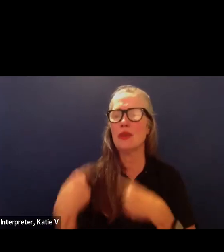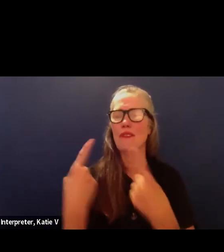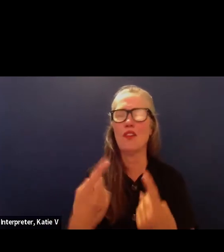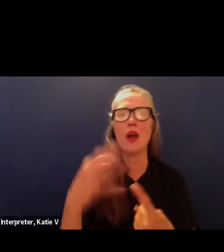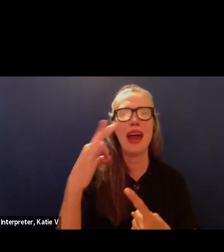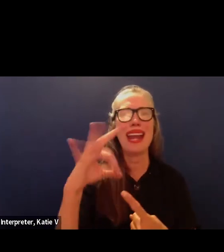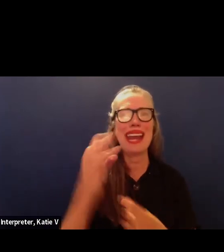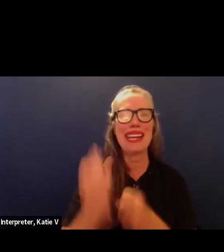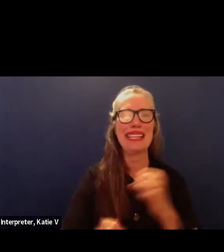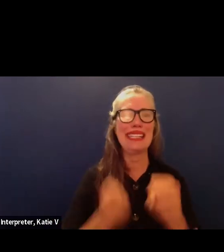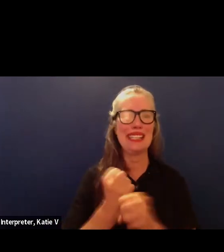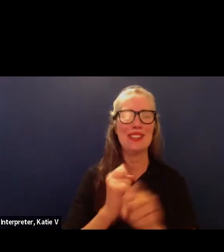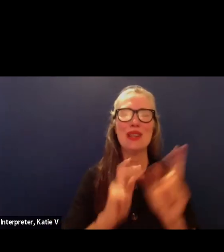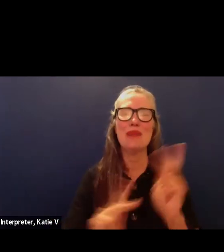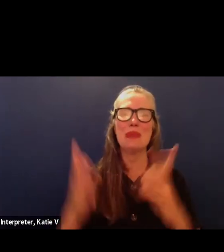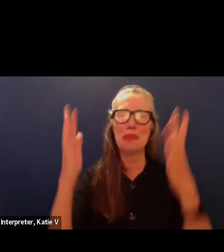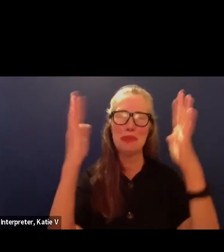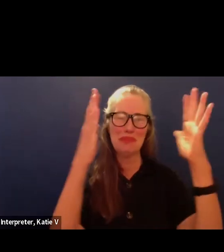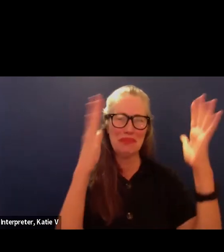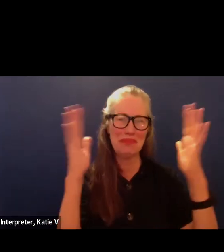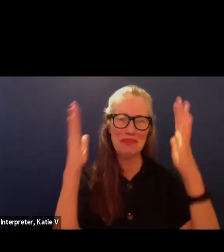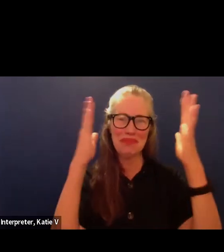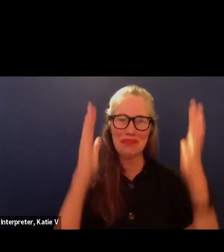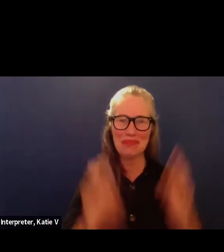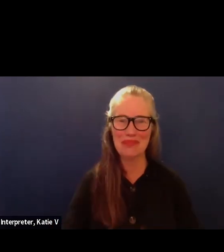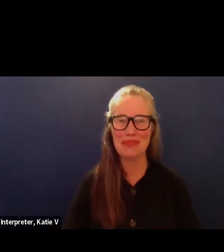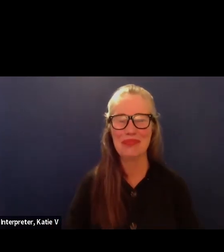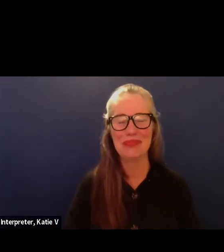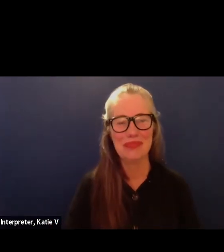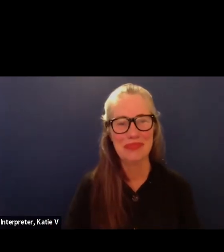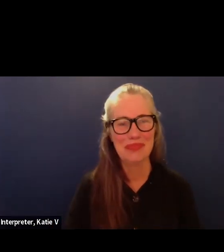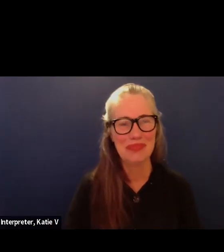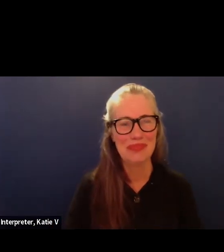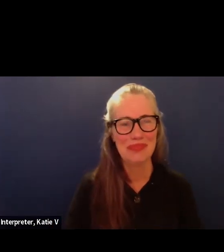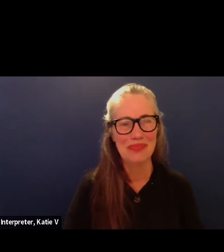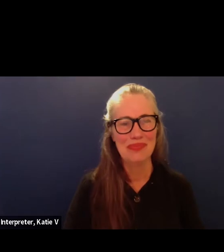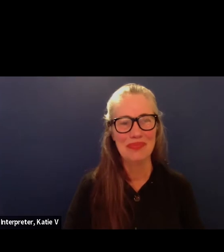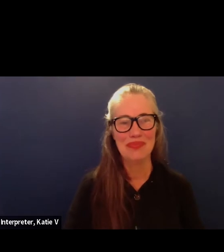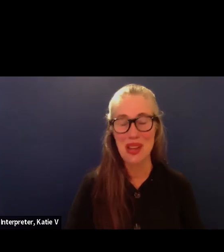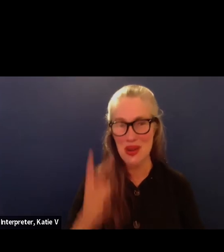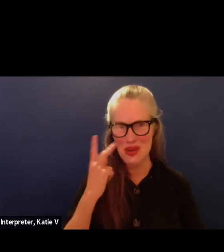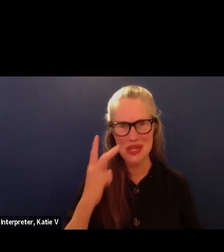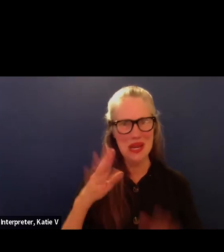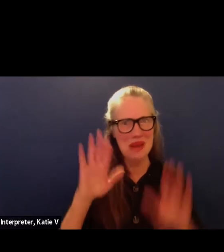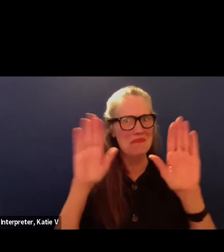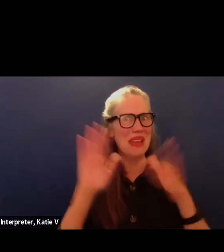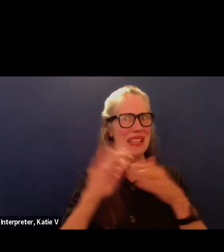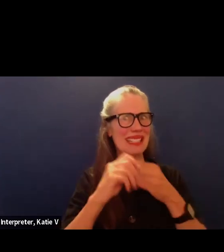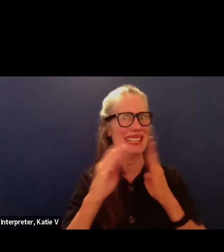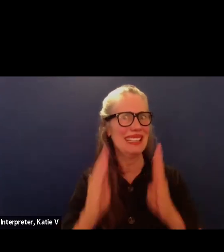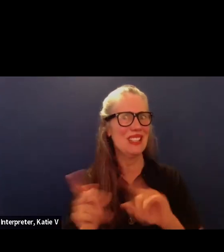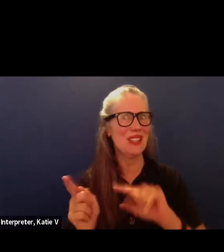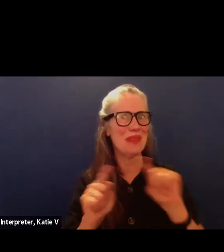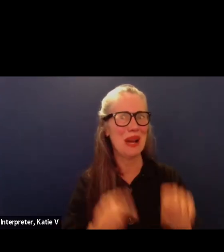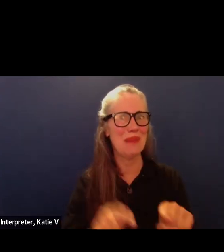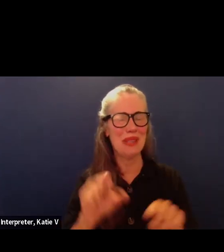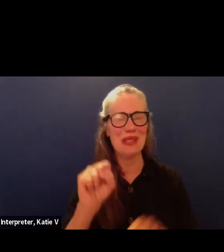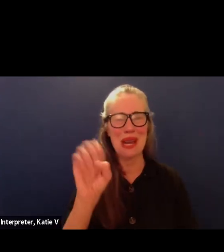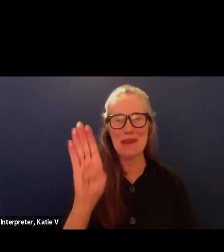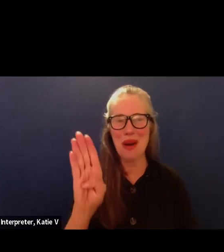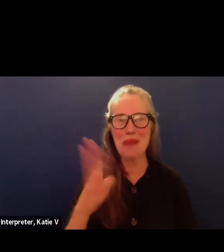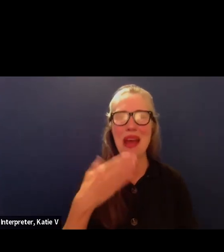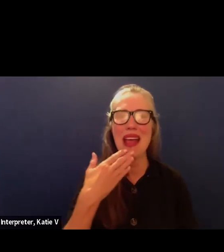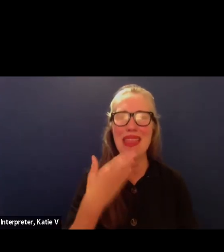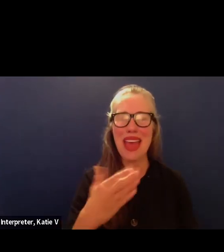as you can see we have amazing leadership coming to santa barbara and i want to also thank dr becku and his